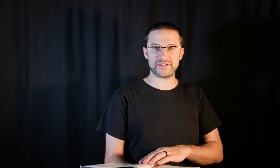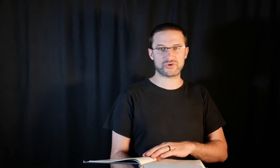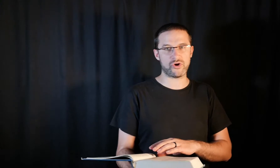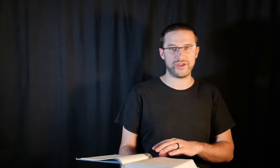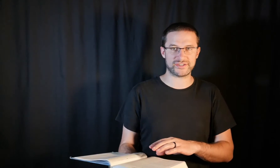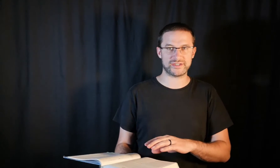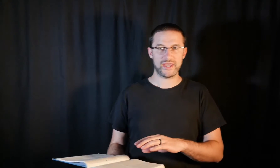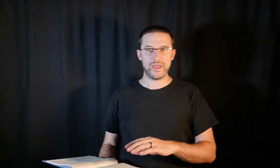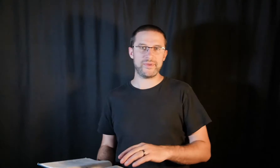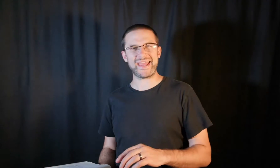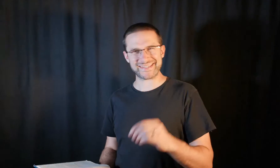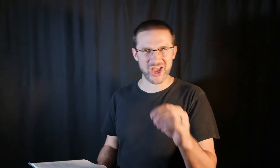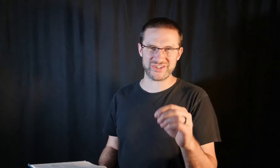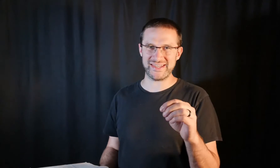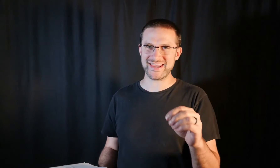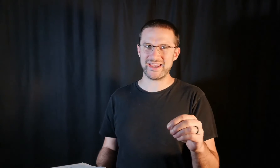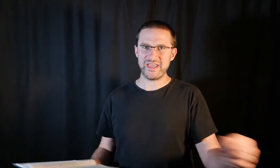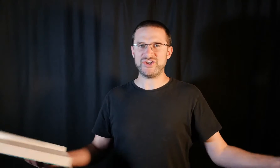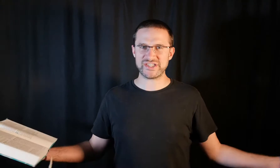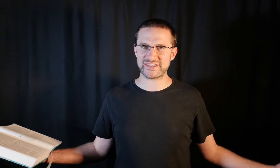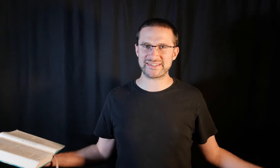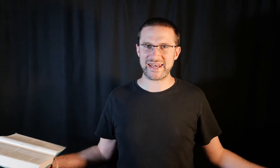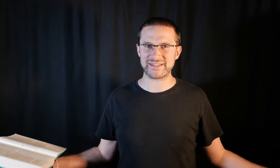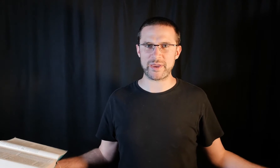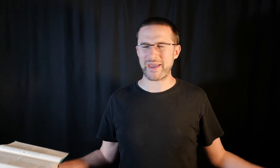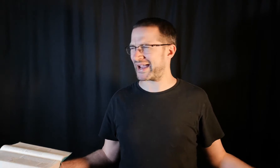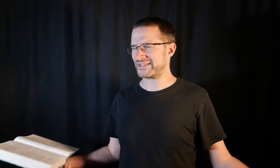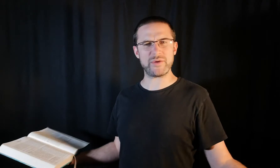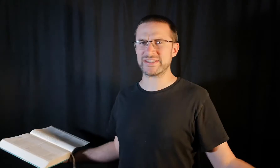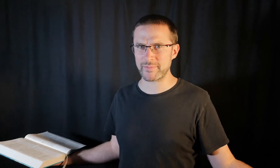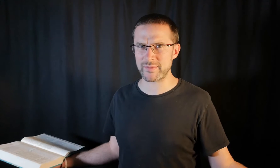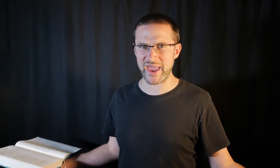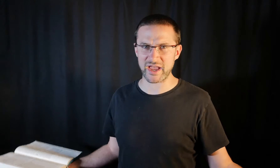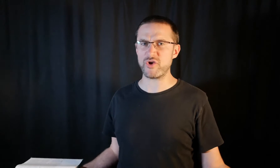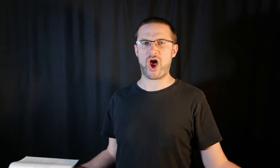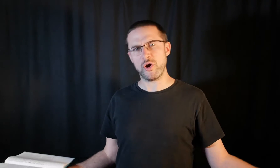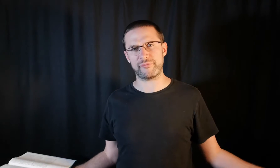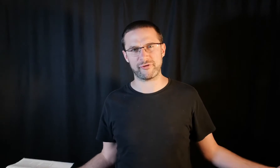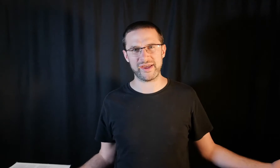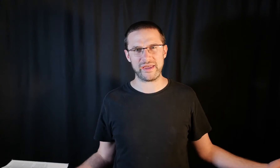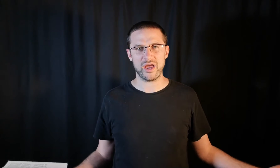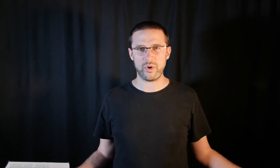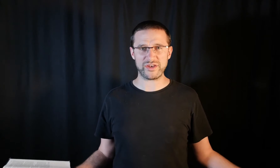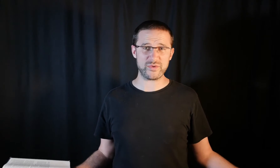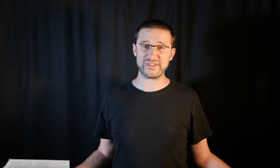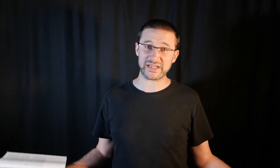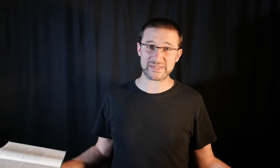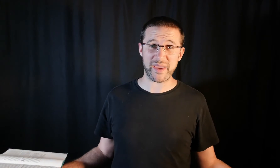Christ but that's certain isn't it? Jesus has said he's coming back so he's coming back I don't hope for it what I do is I expect